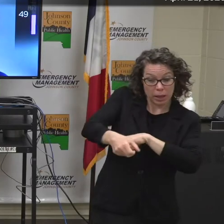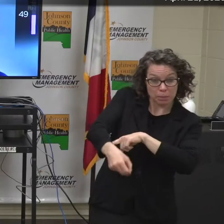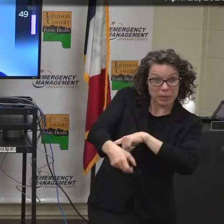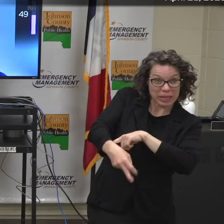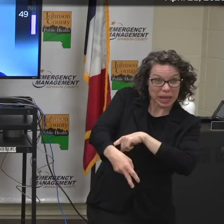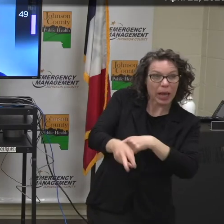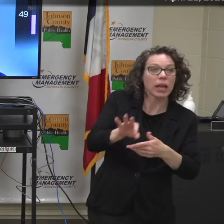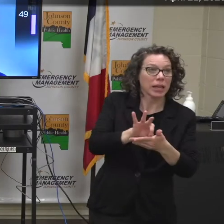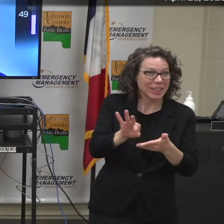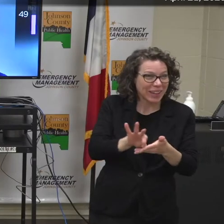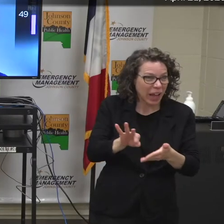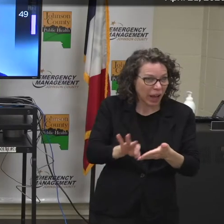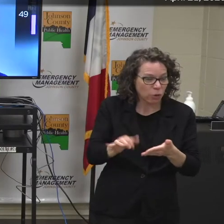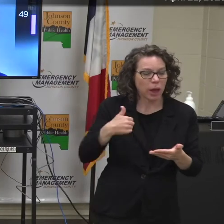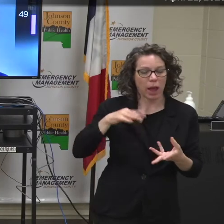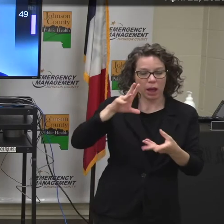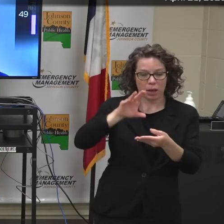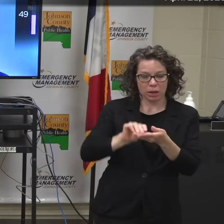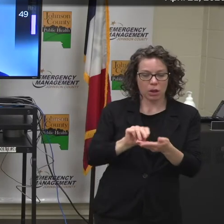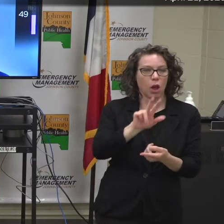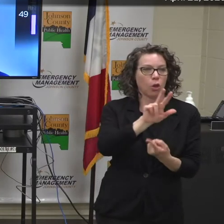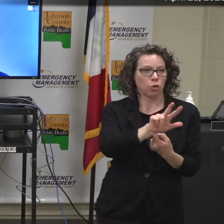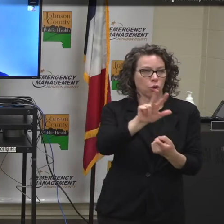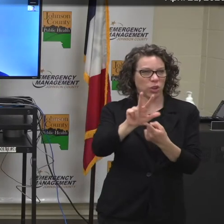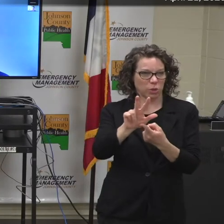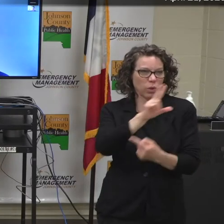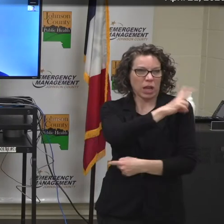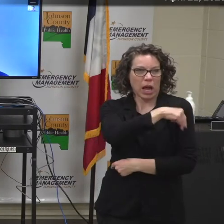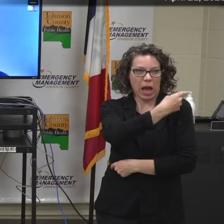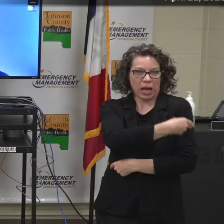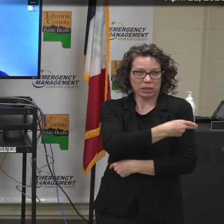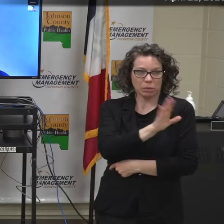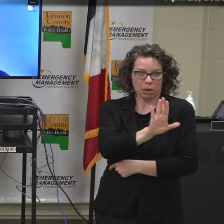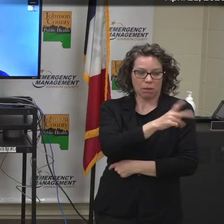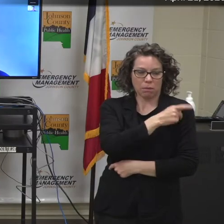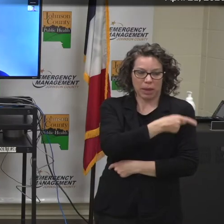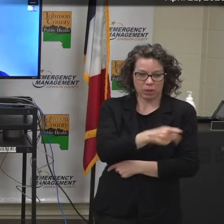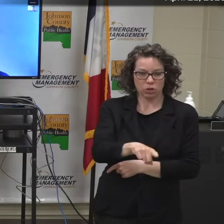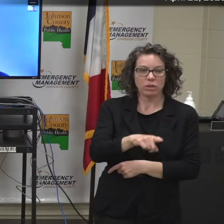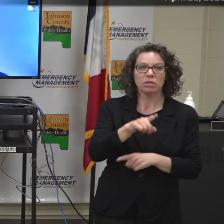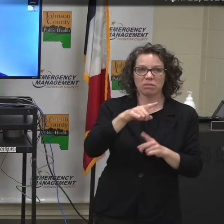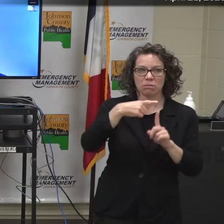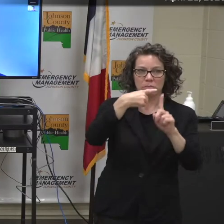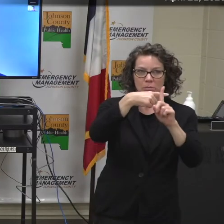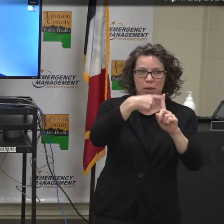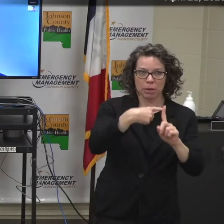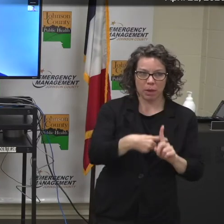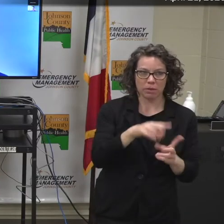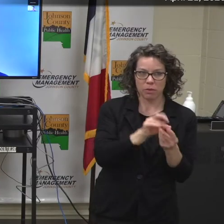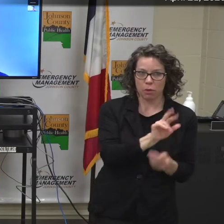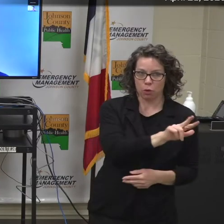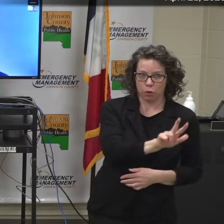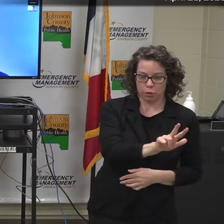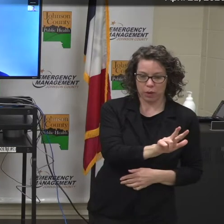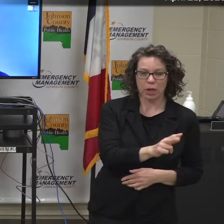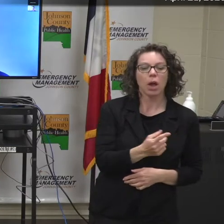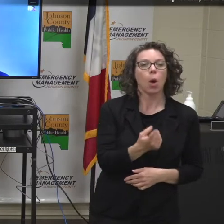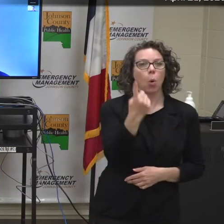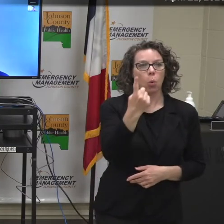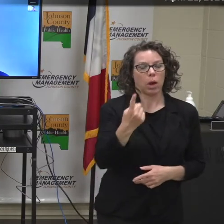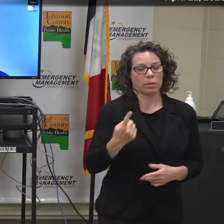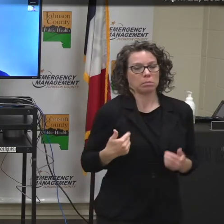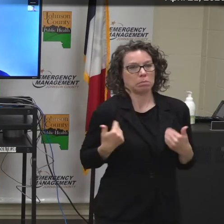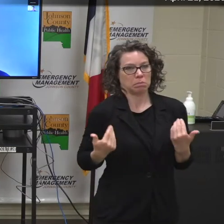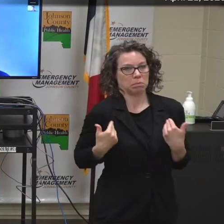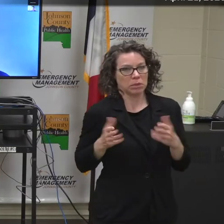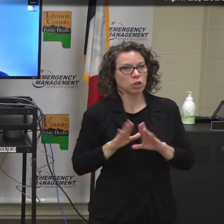had 33 adult inpatients who were COVID positive and one COVID-19 pediatric inpatient.